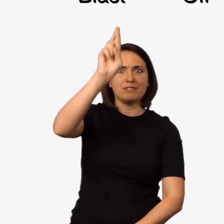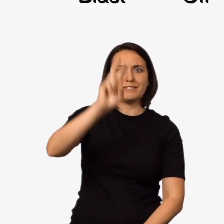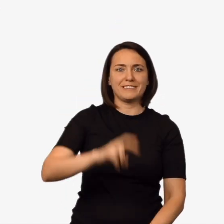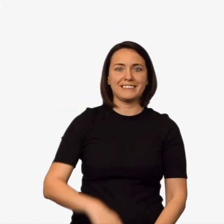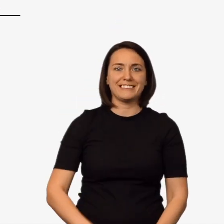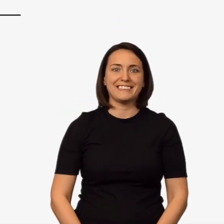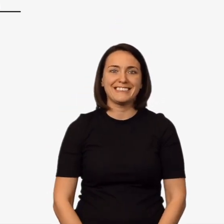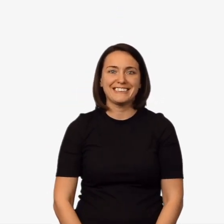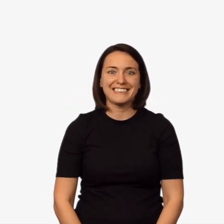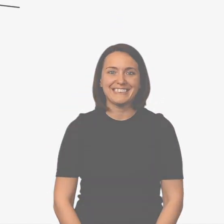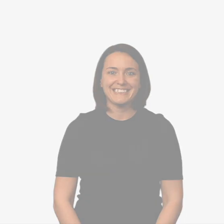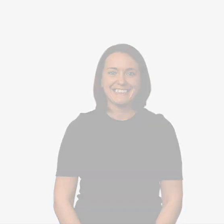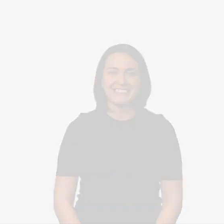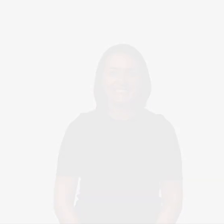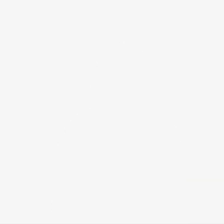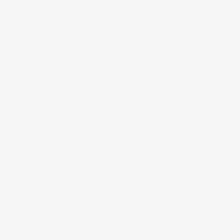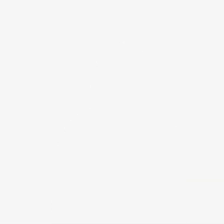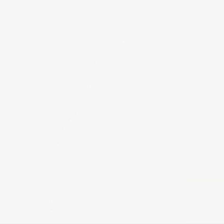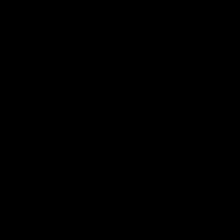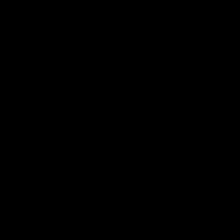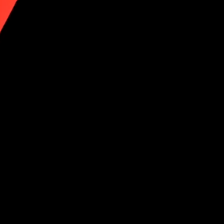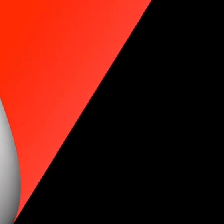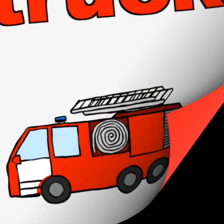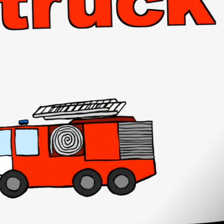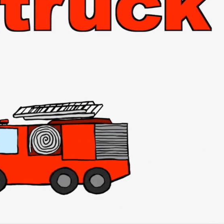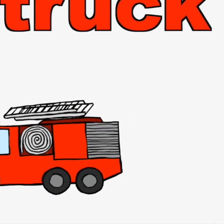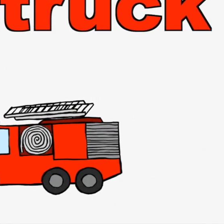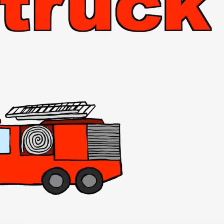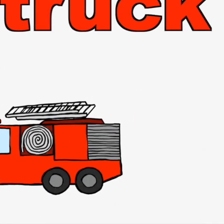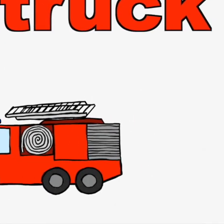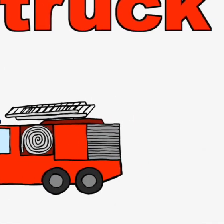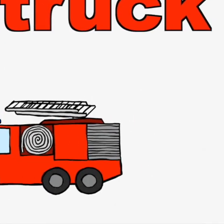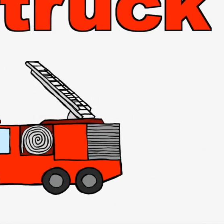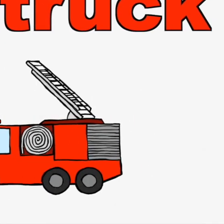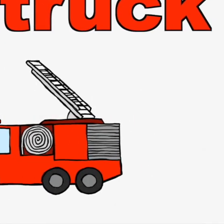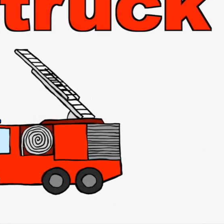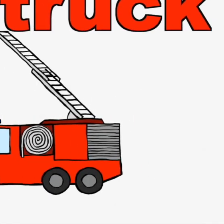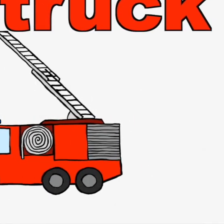fire truck,